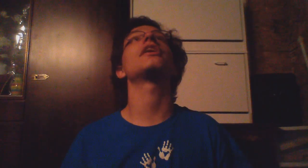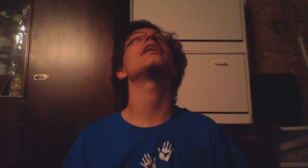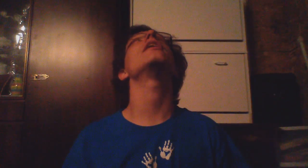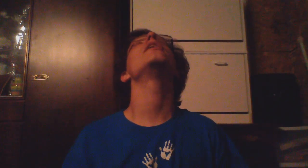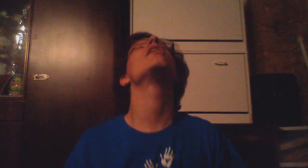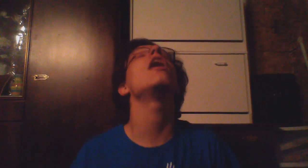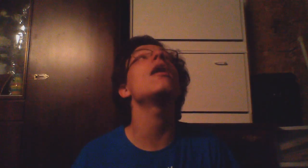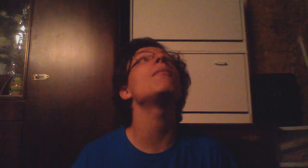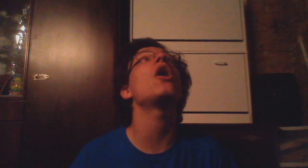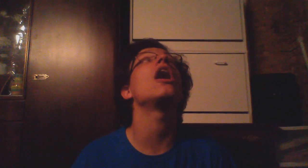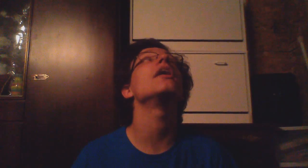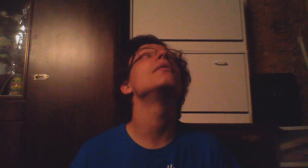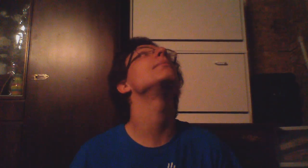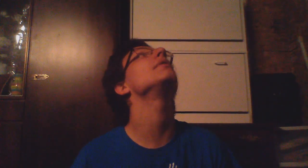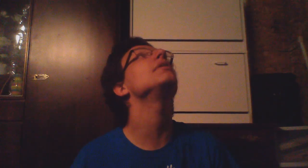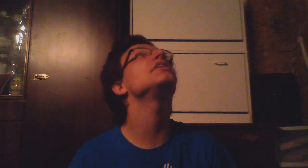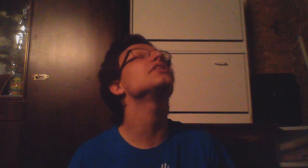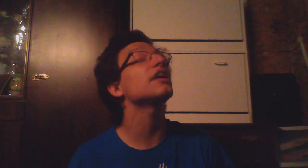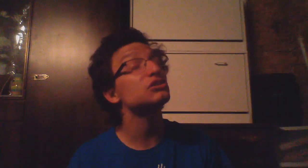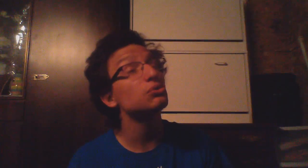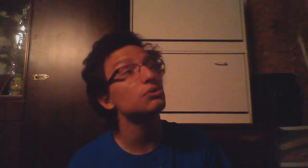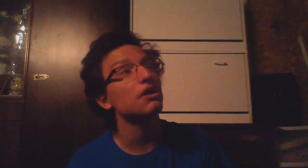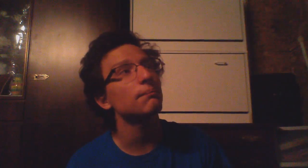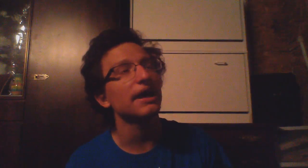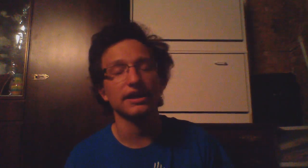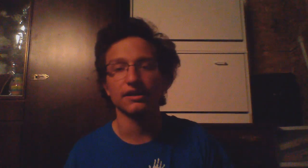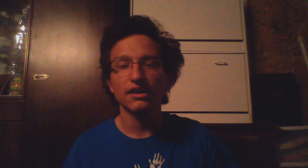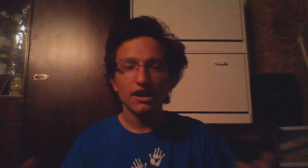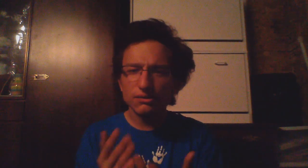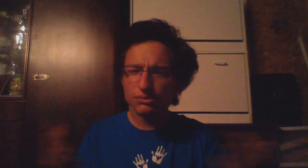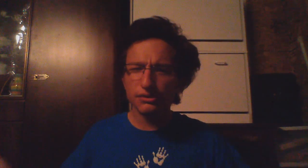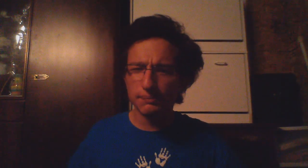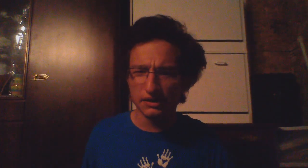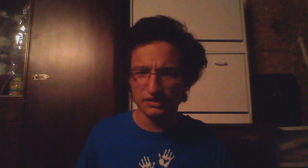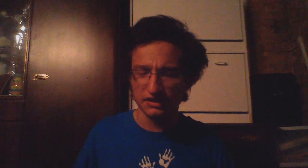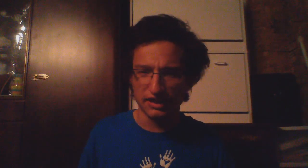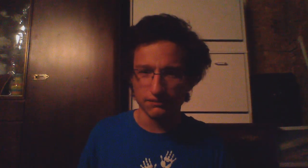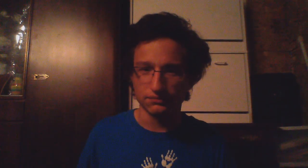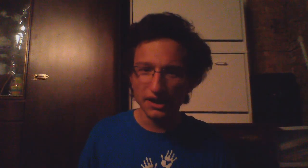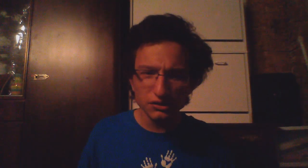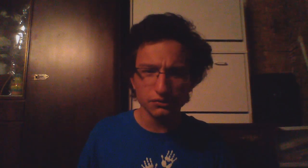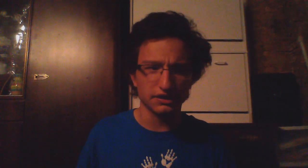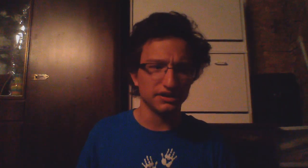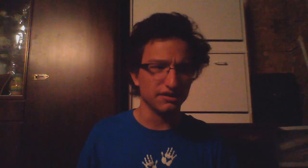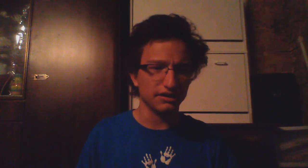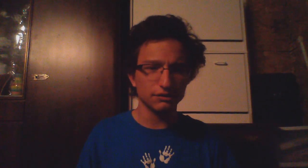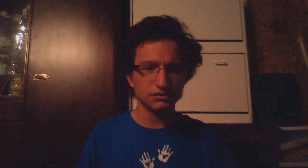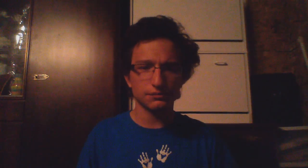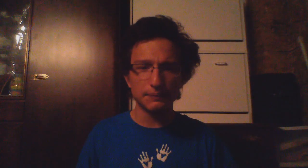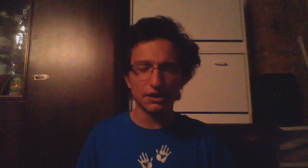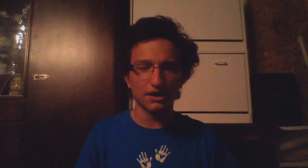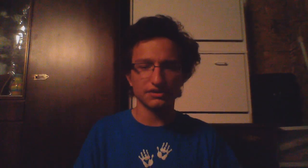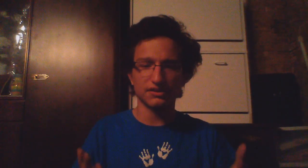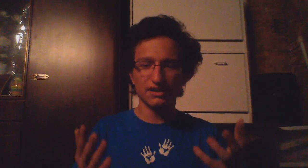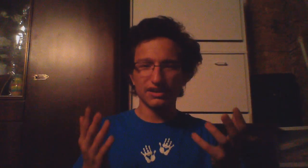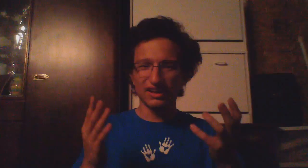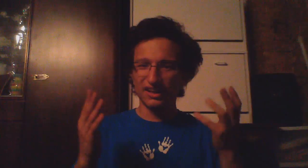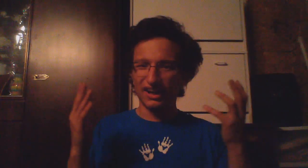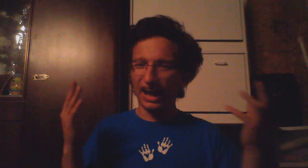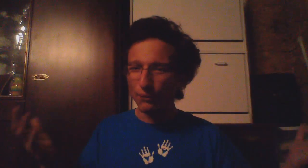like come on please let school come back in and it wasn't because I didn't have friends or anything it was just because I